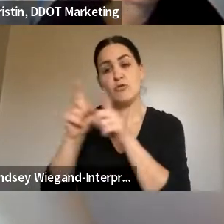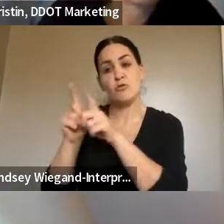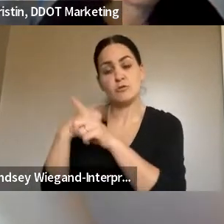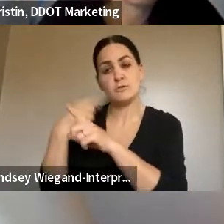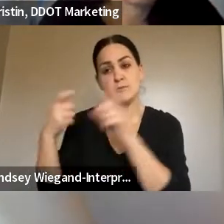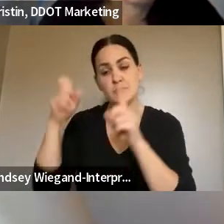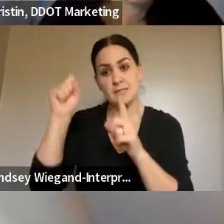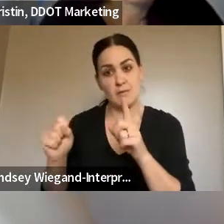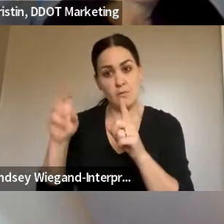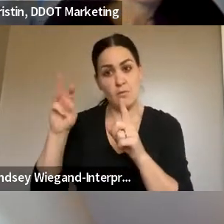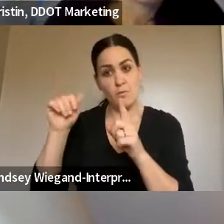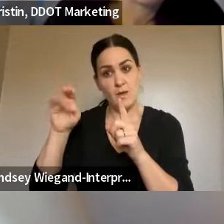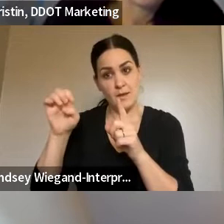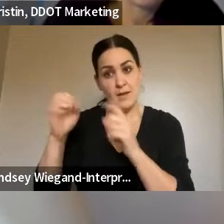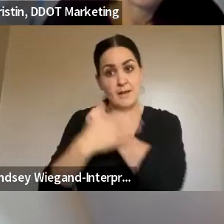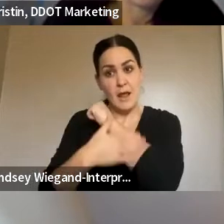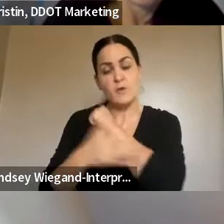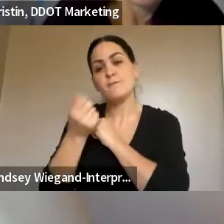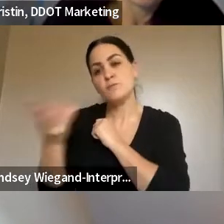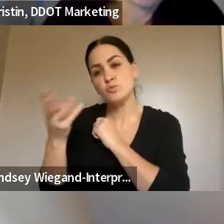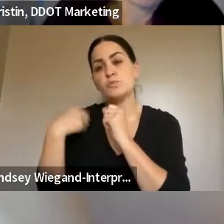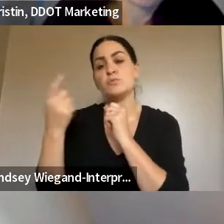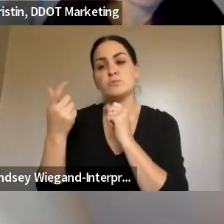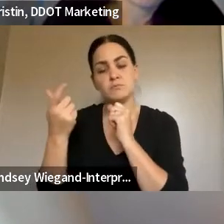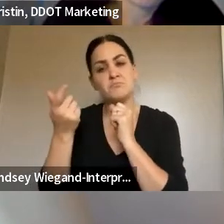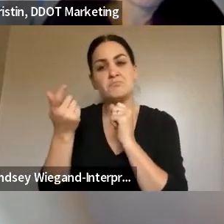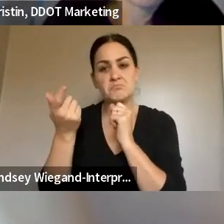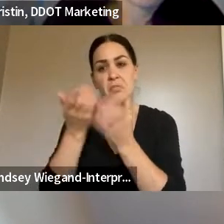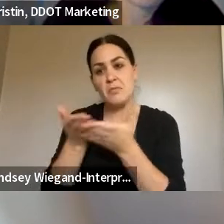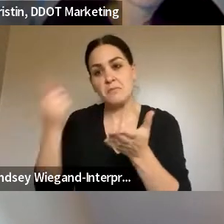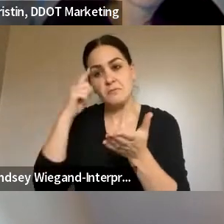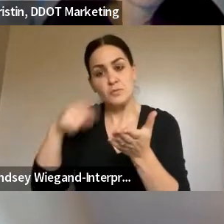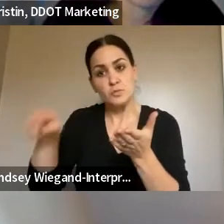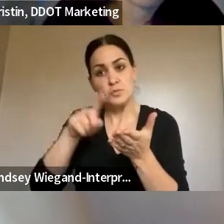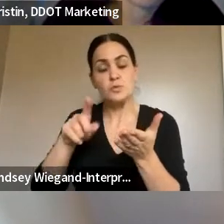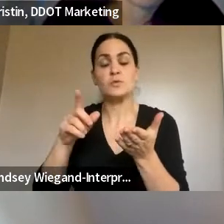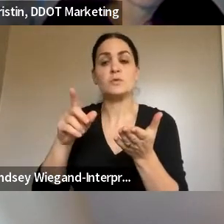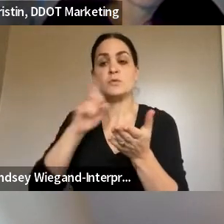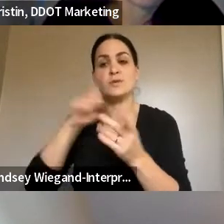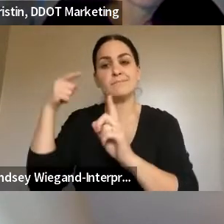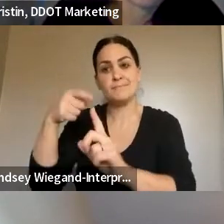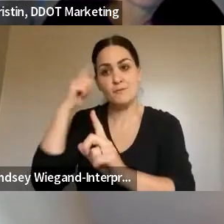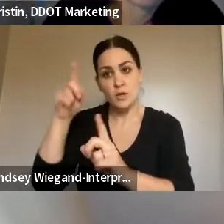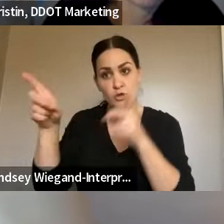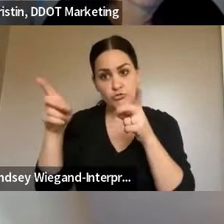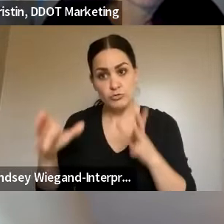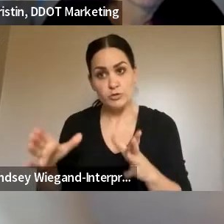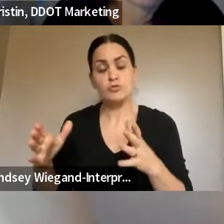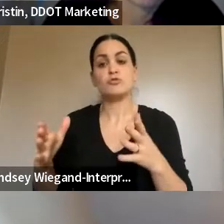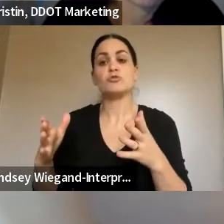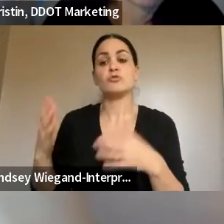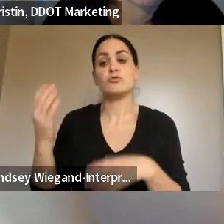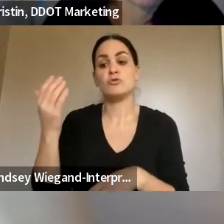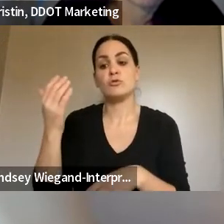County. So, a couple small things for you. So, this is really geared to the director. I know I've heard